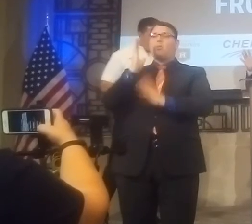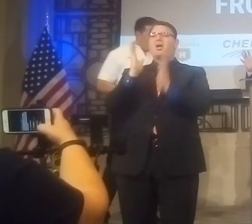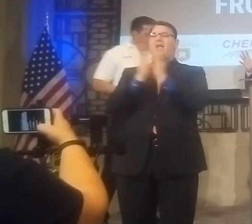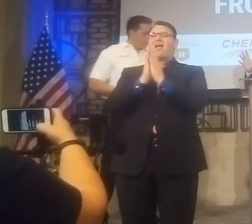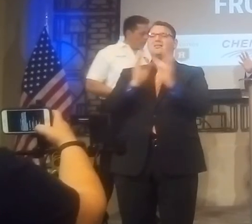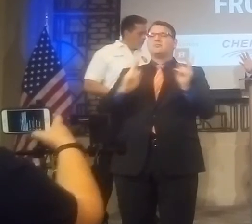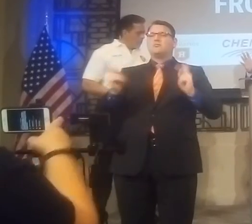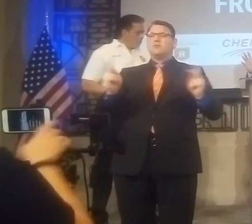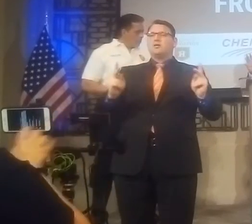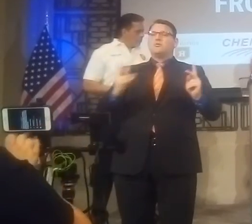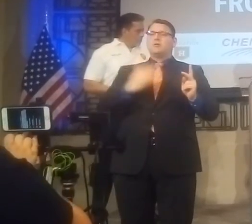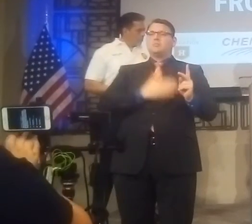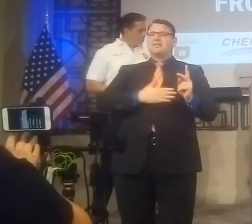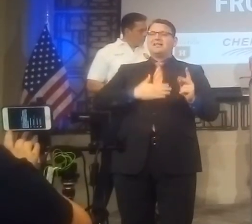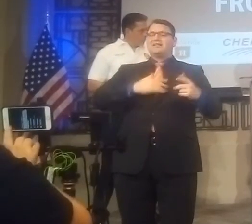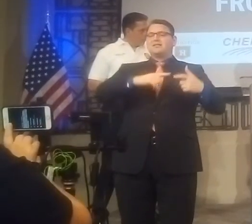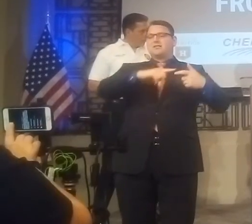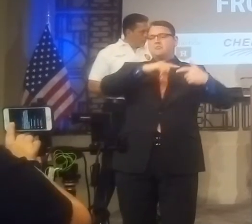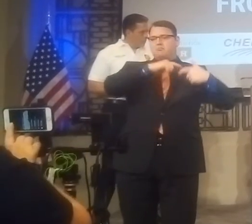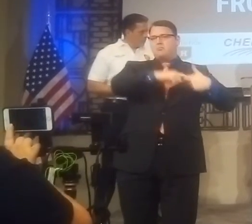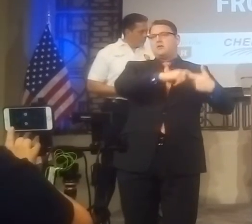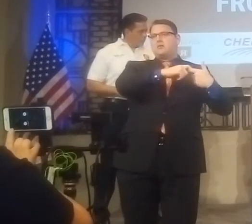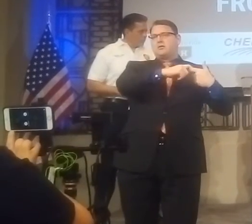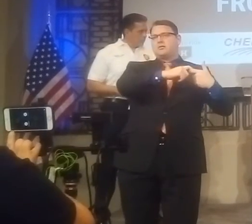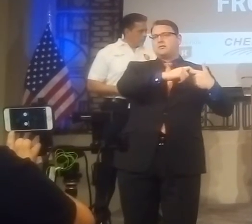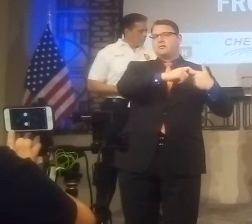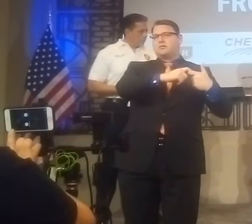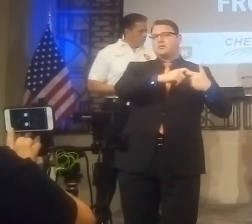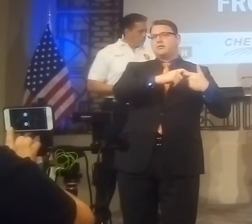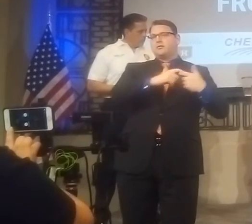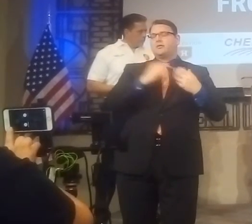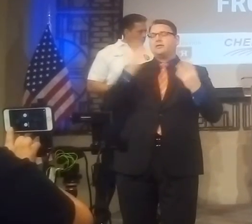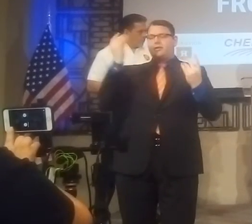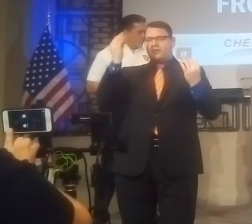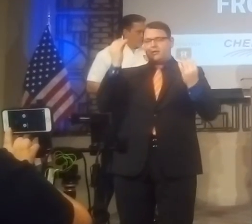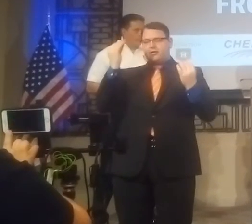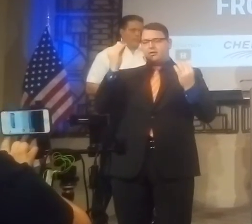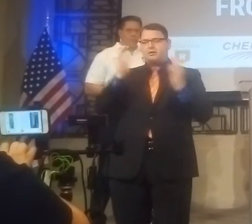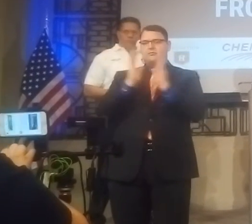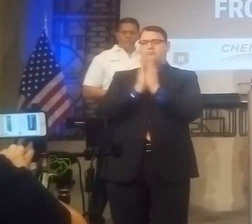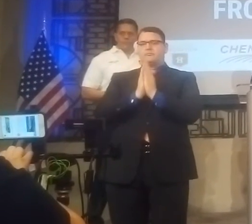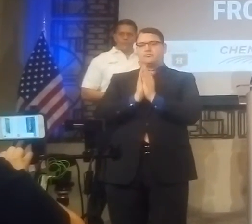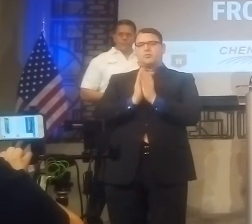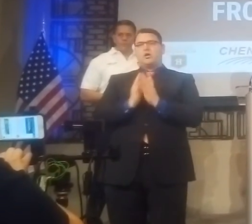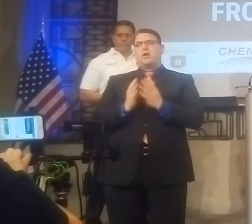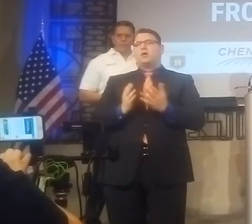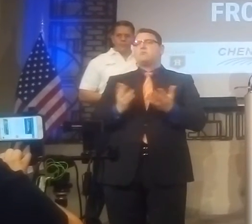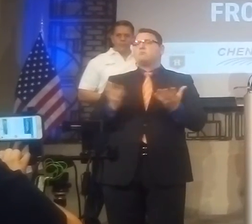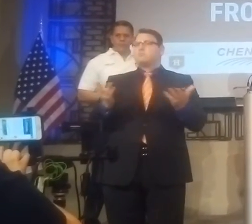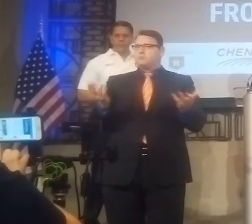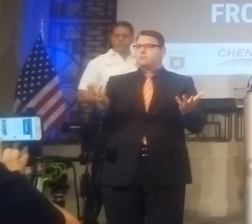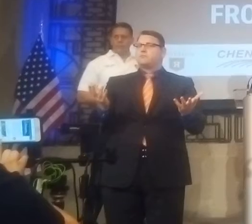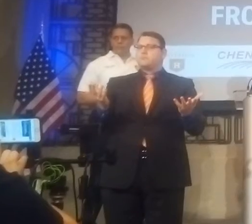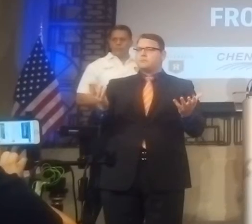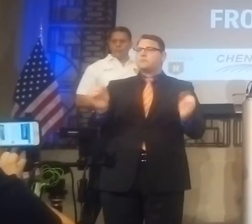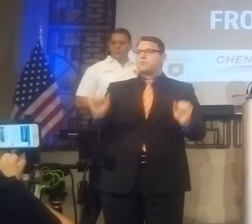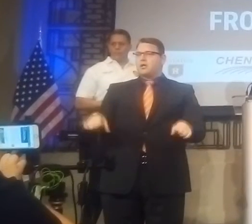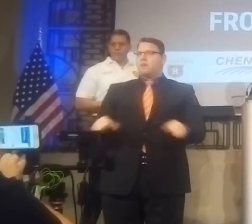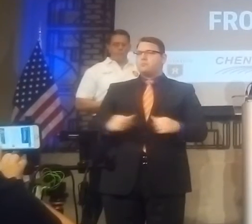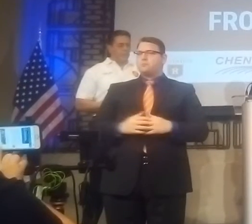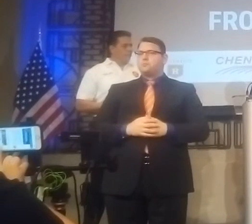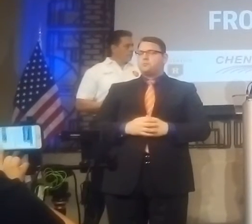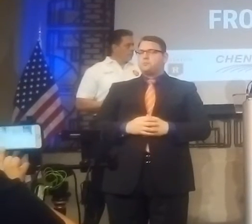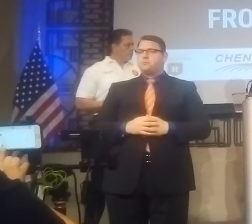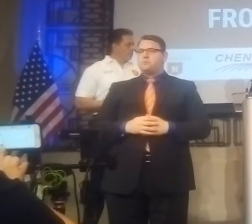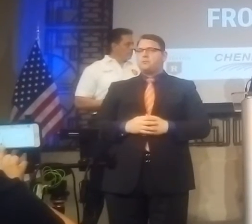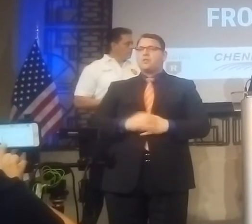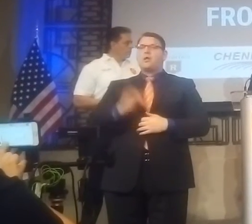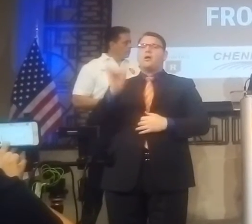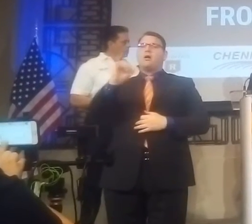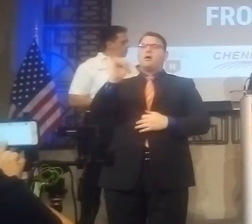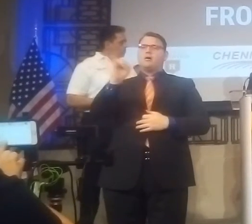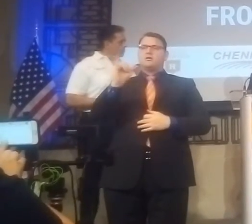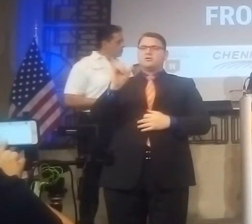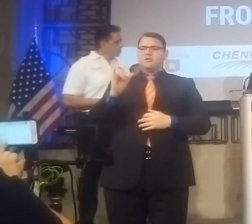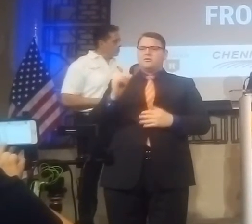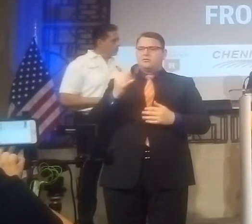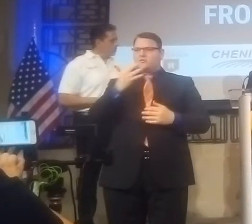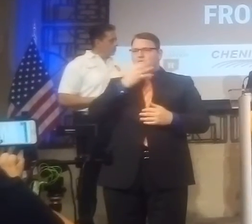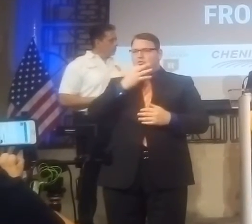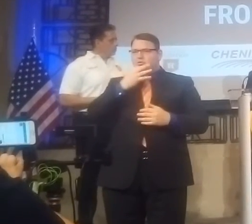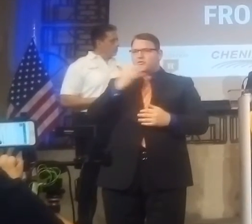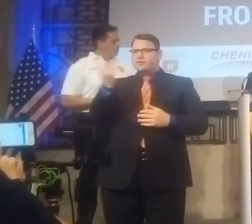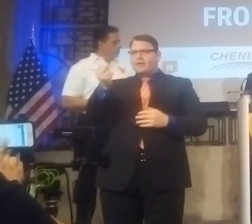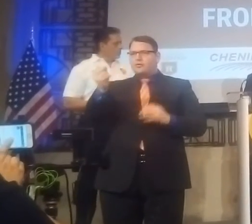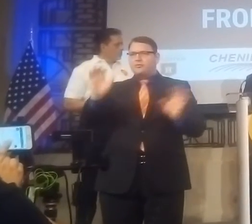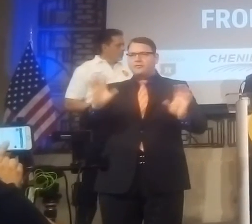at noon at noon and to just say have a moment of prayer. And then of course as we approach this weekend